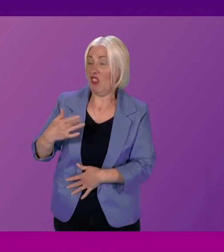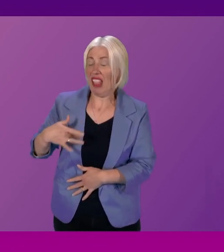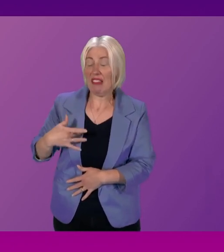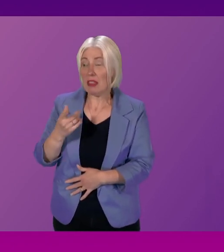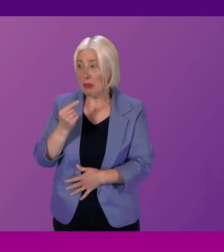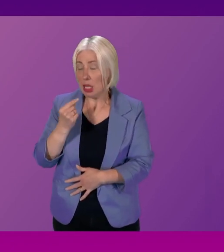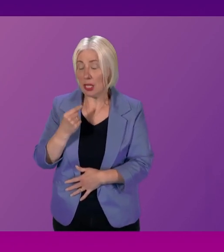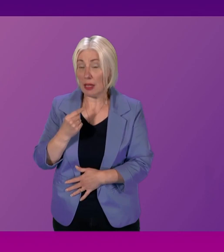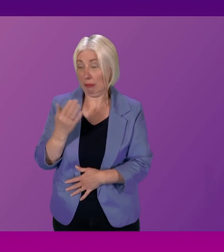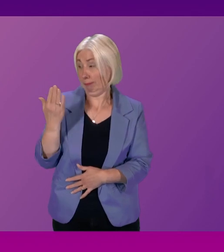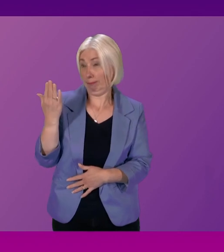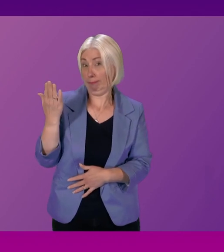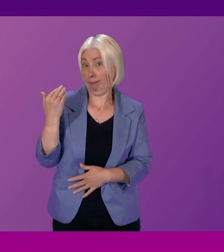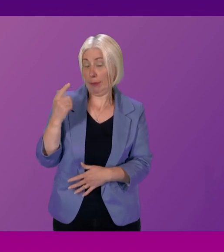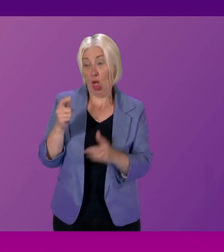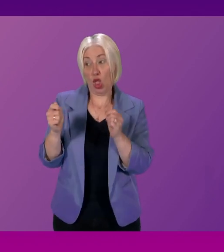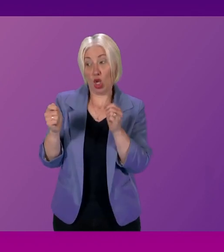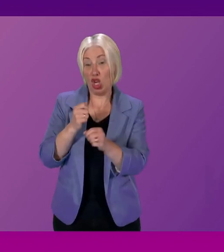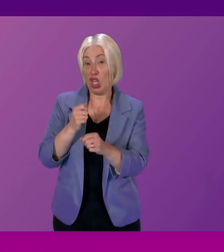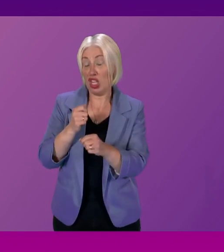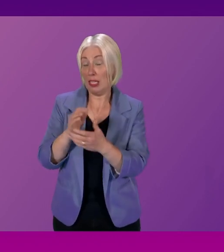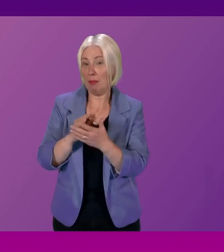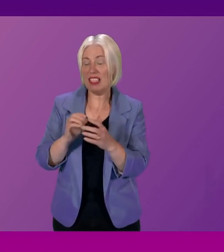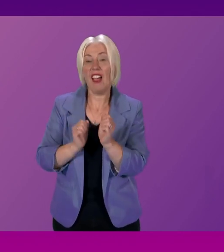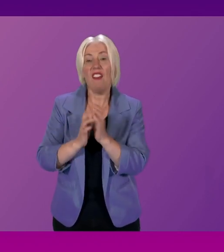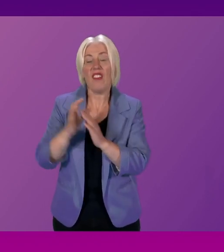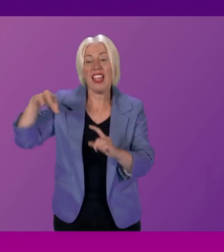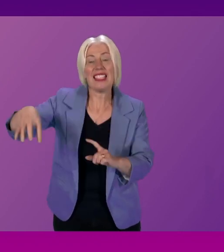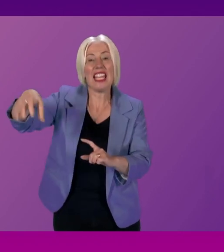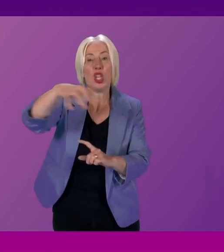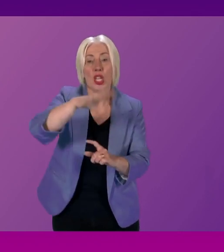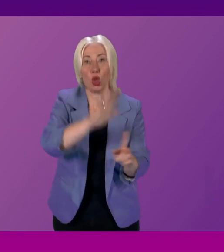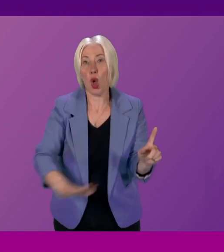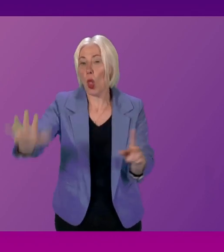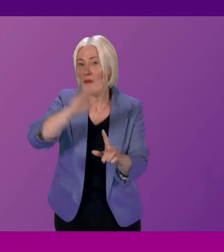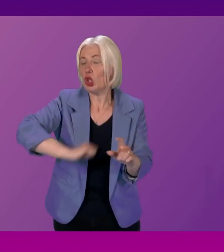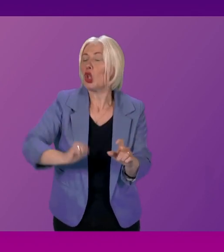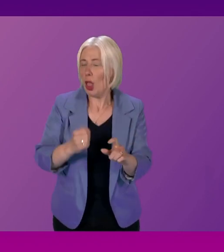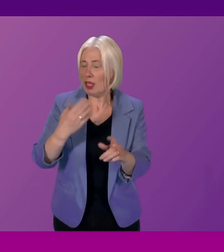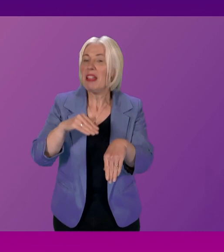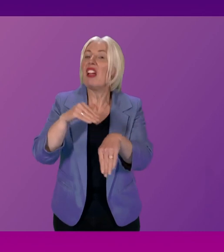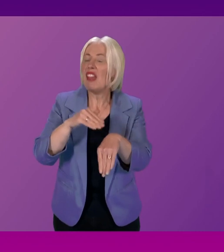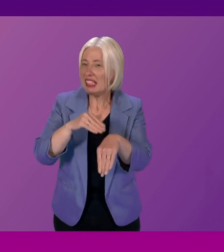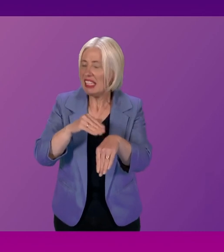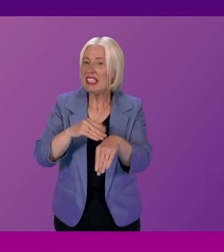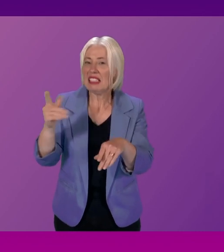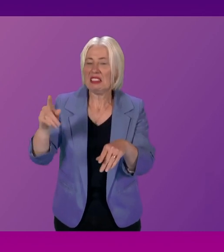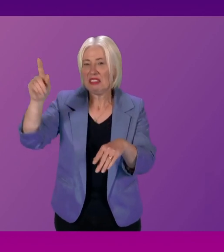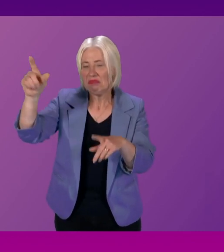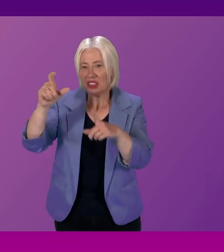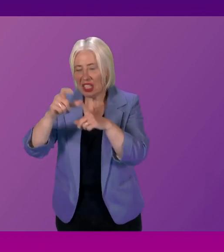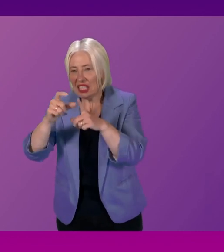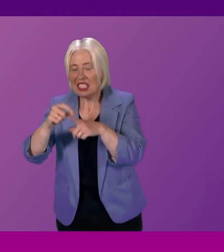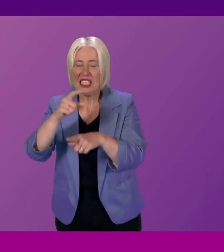alone, these changes have affected fire stations in every corner of Scotland. Dundee, Greenock, Dunfermline,